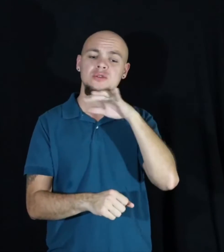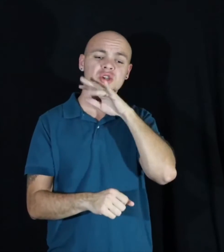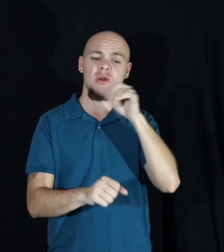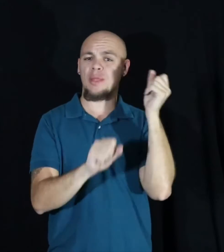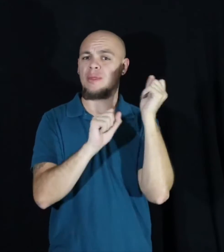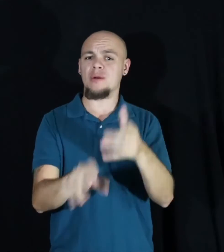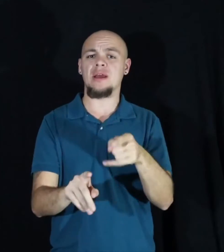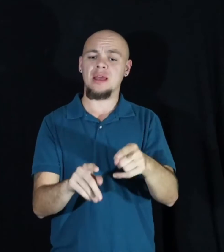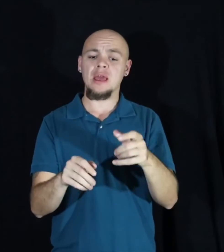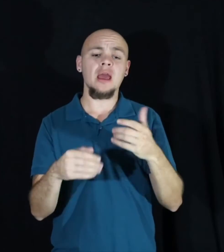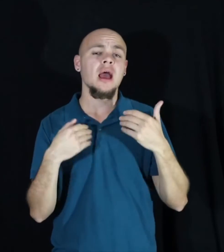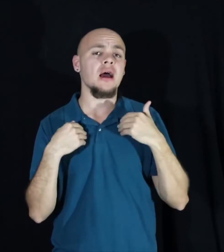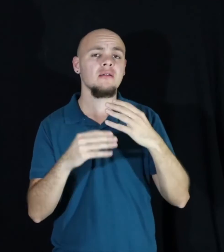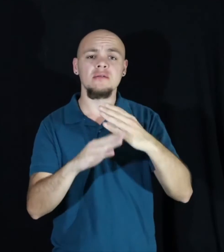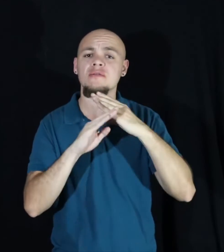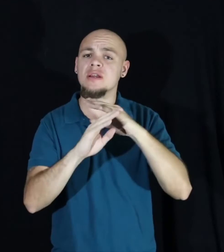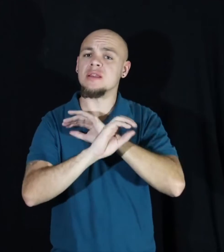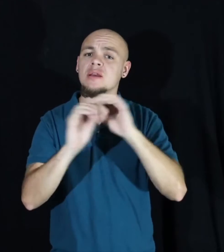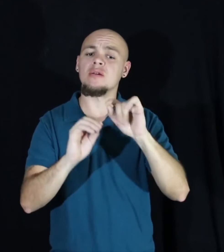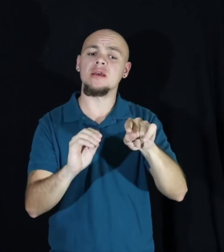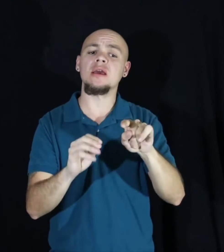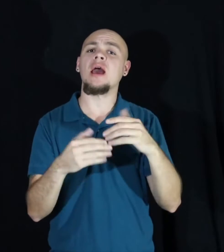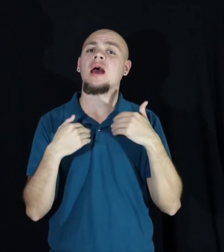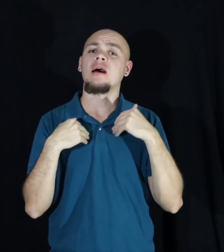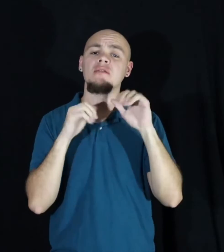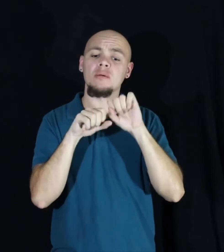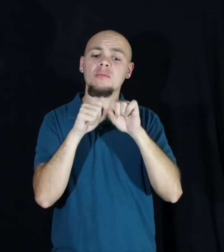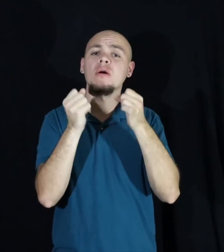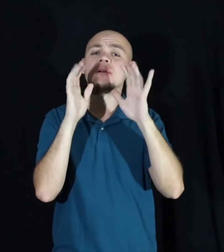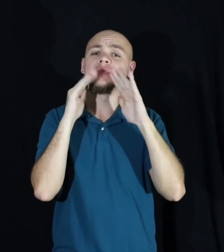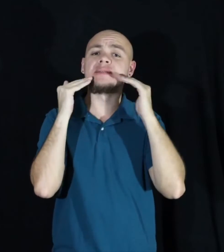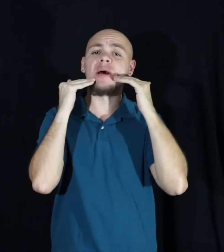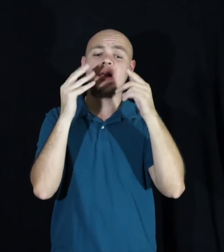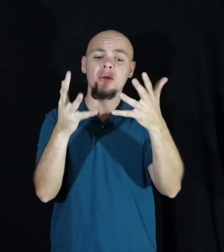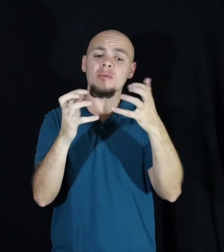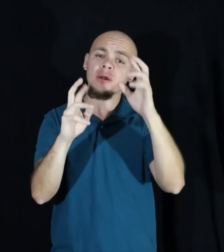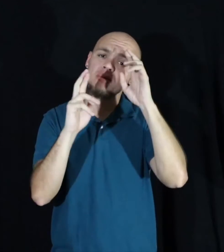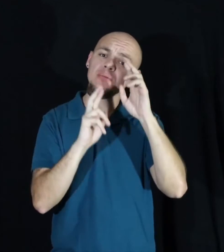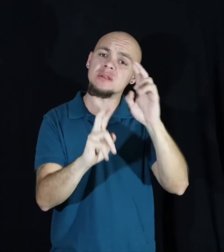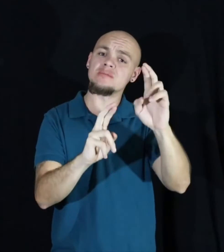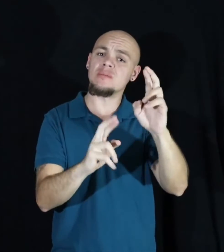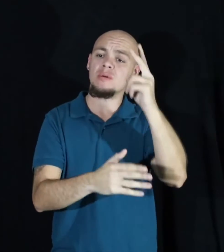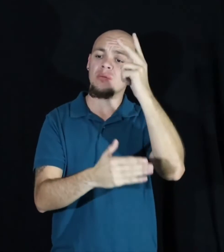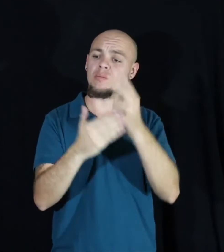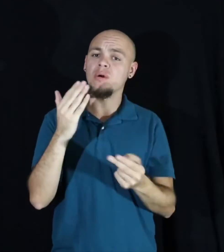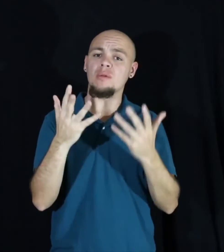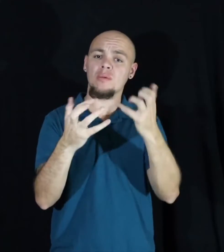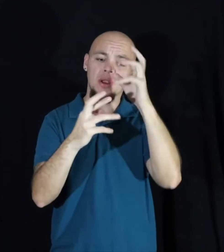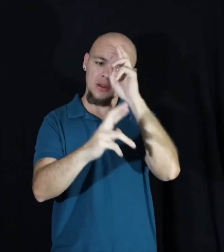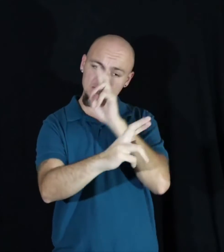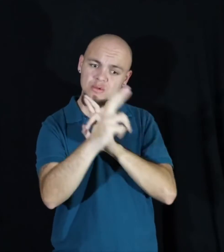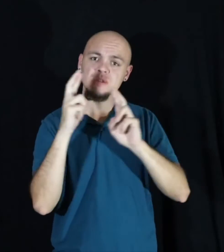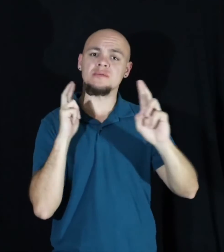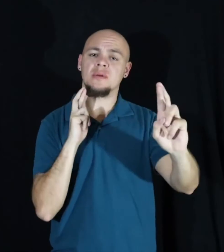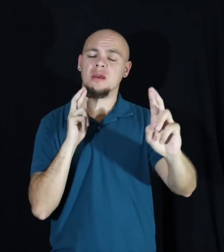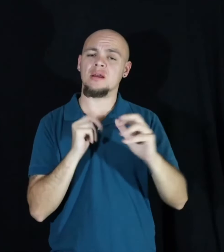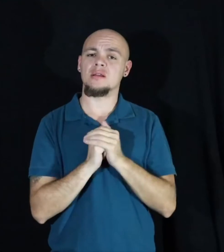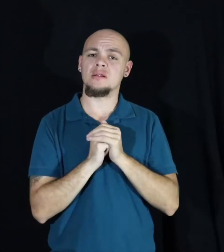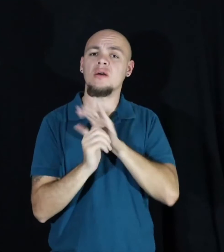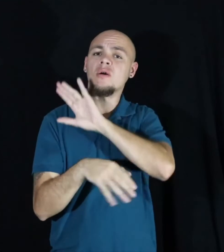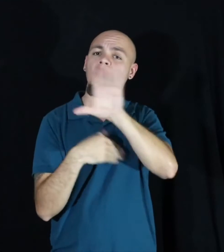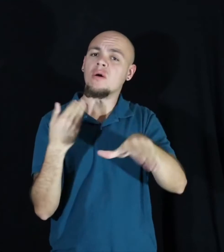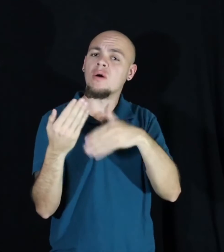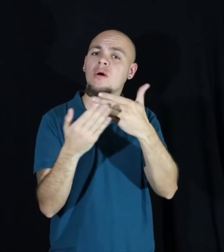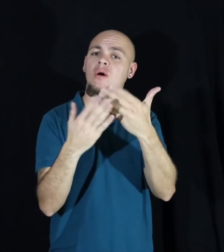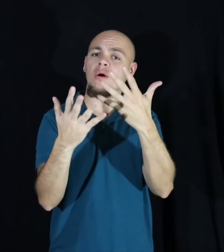unarmed, only armed with a broken smile. He wanted respect. They both wanted respect. We all